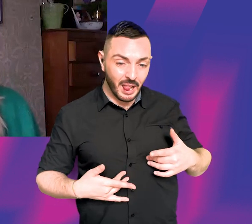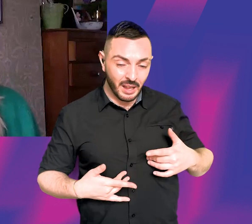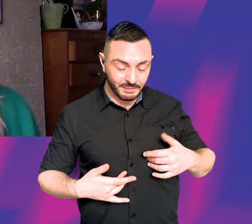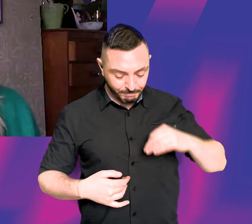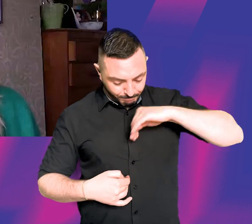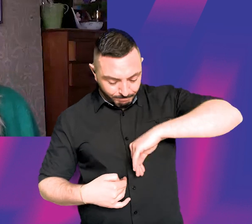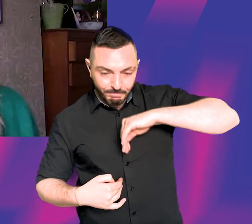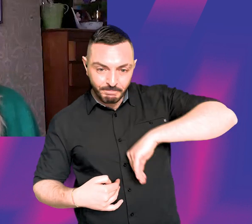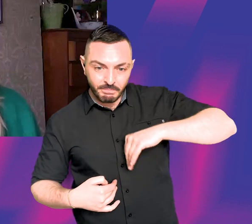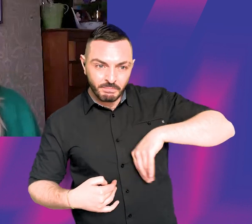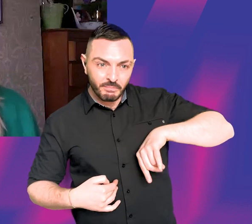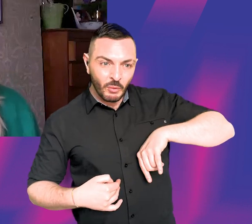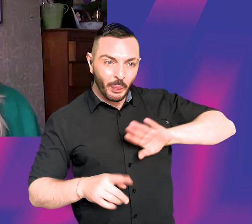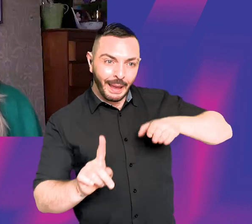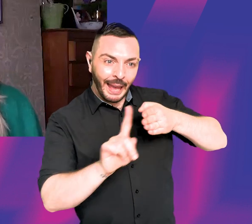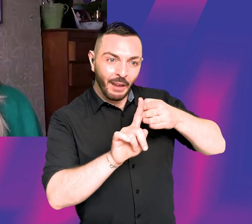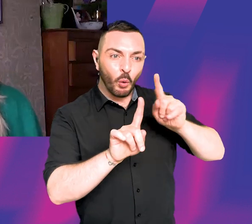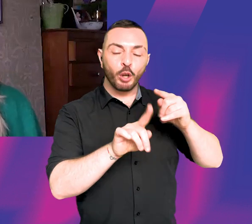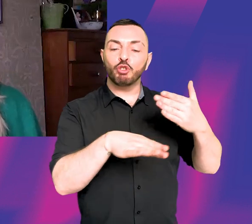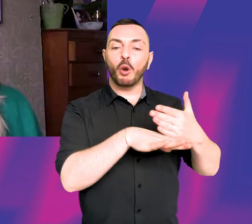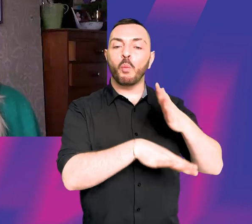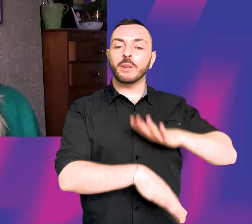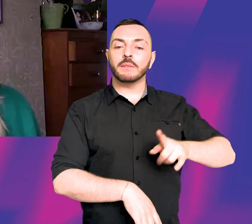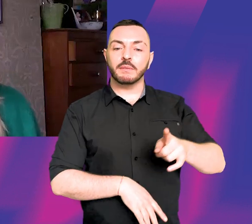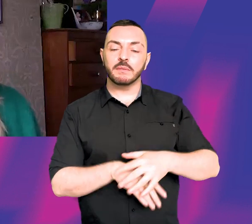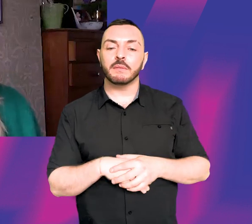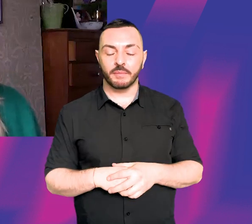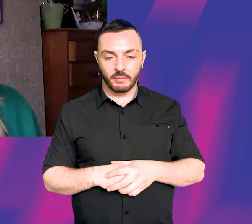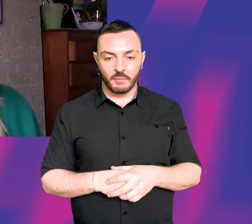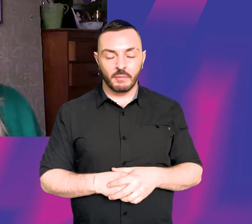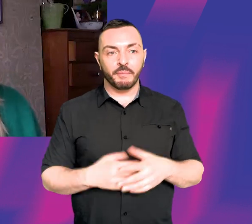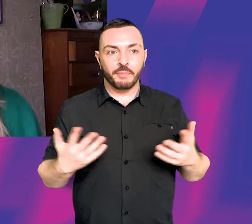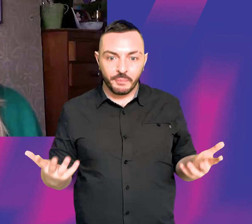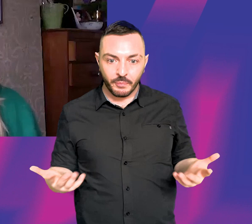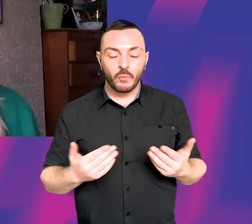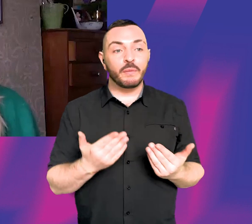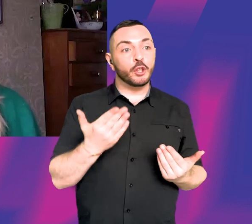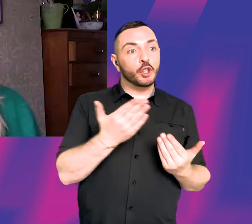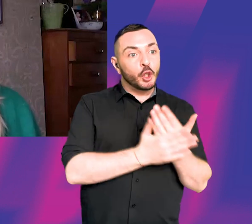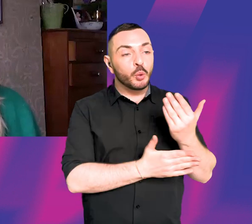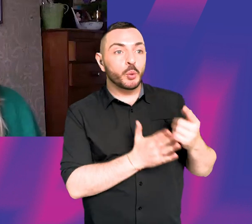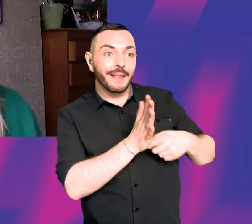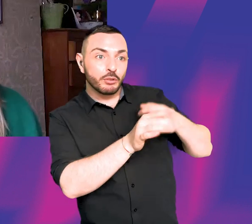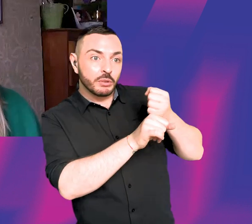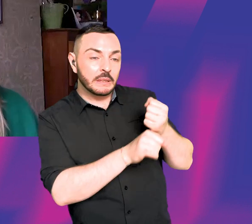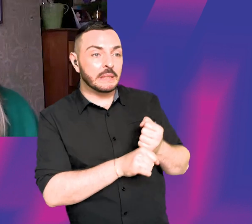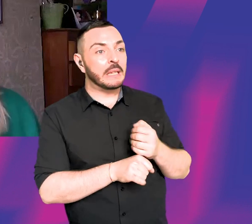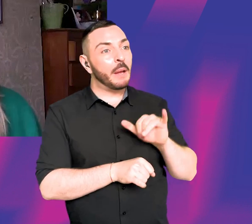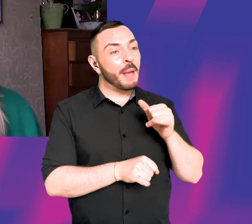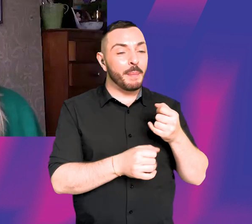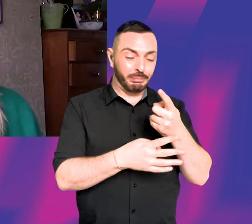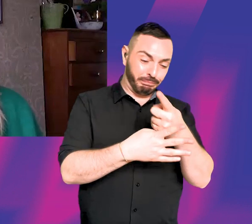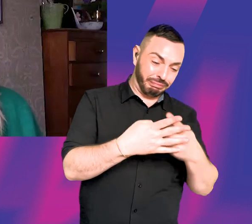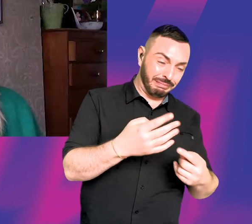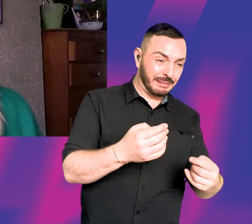jobs you really want to get. And, you know, if you are like new to an agency, they might send you a